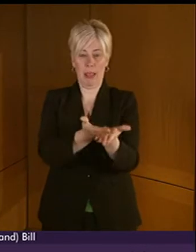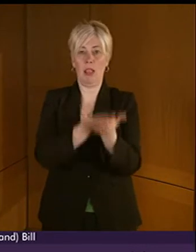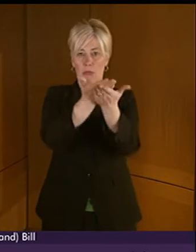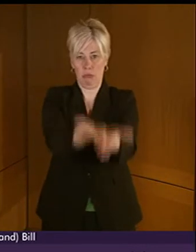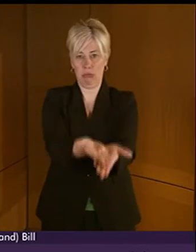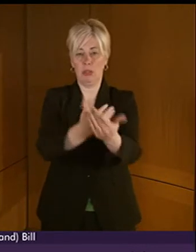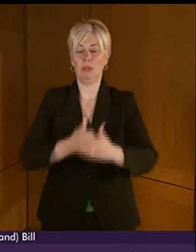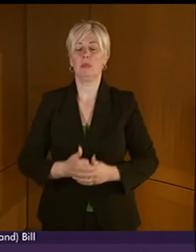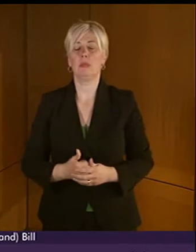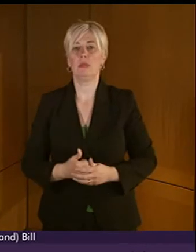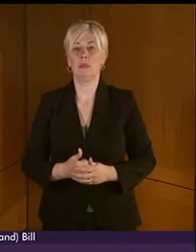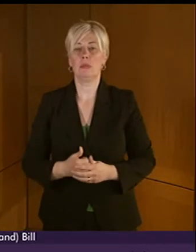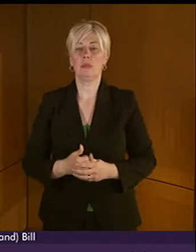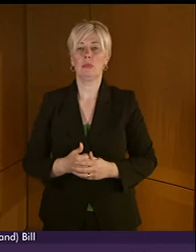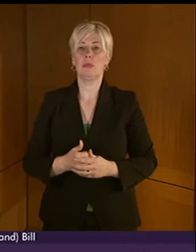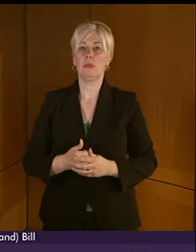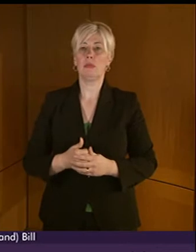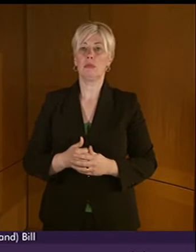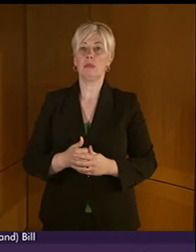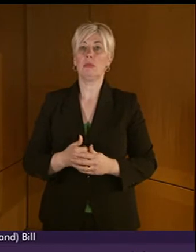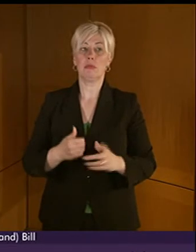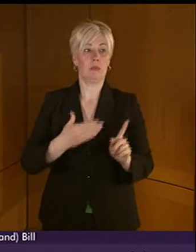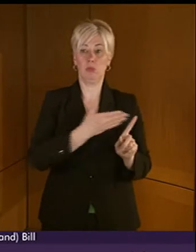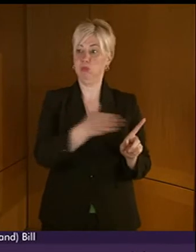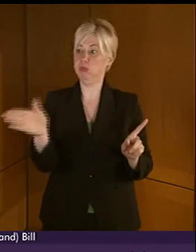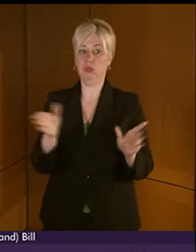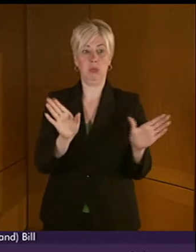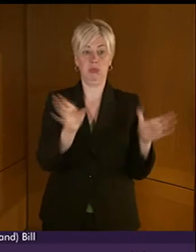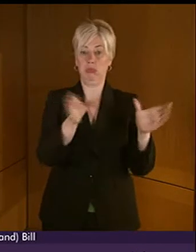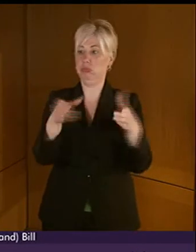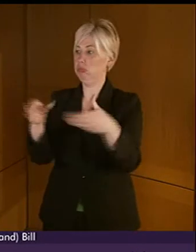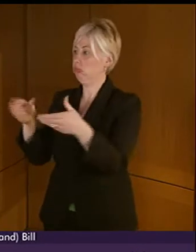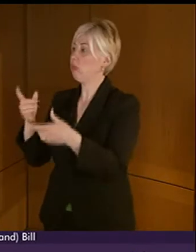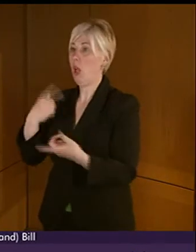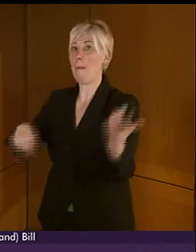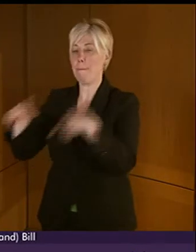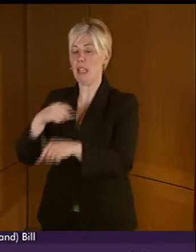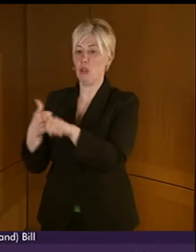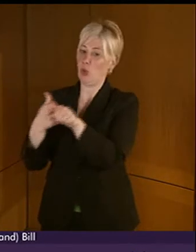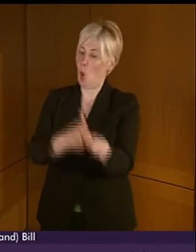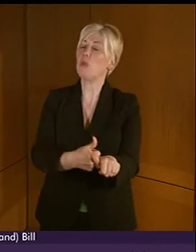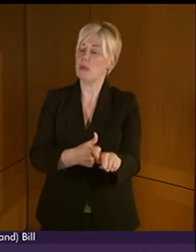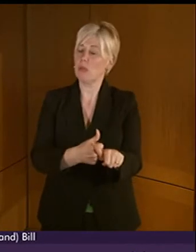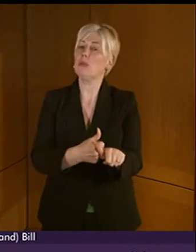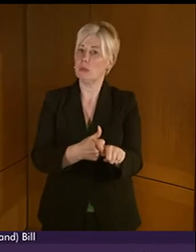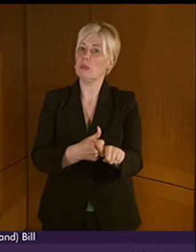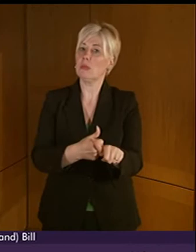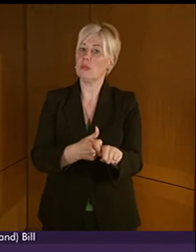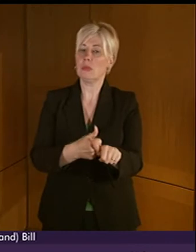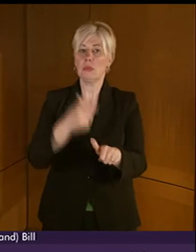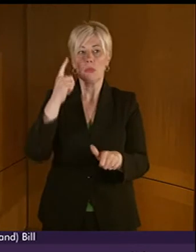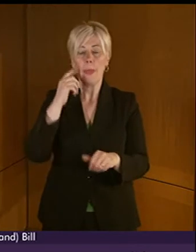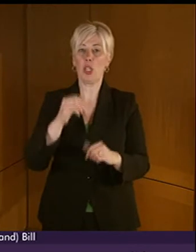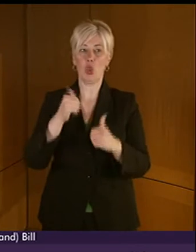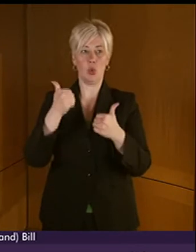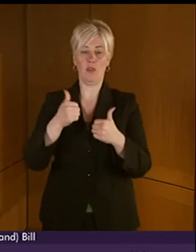And we have heard that it attracts widespread support from throughout the Parliament. It's also timely to have the stage